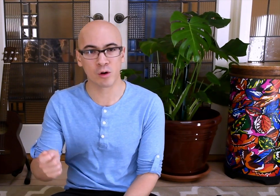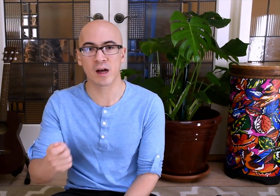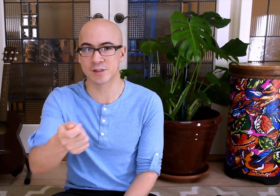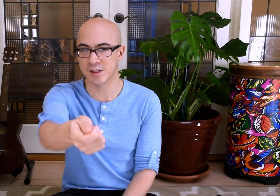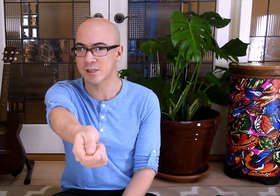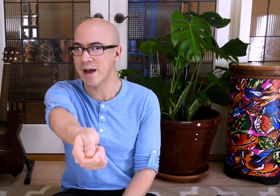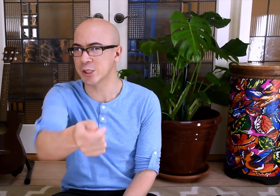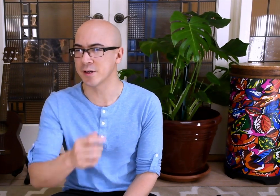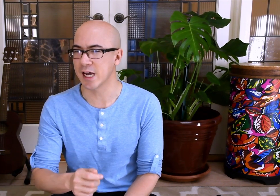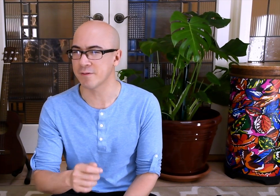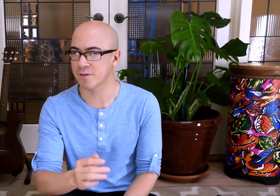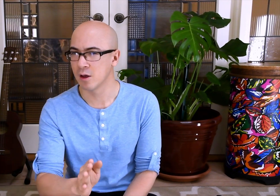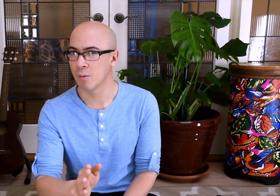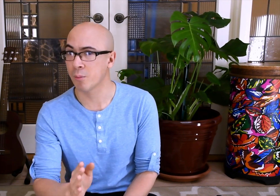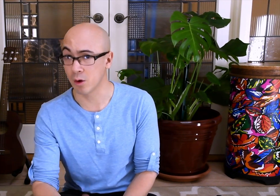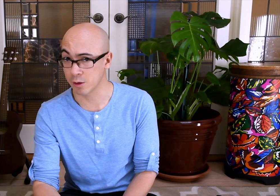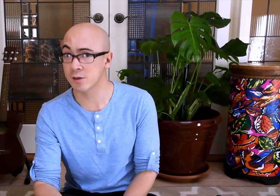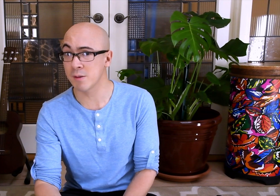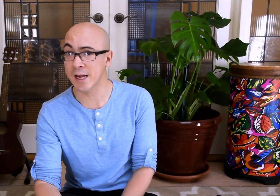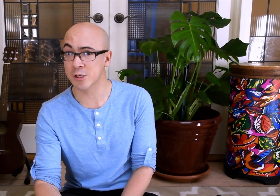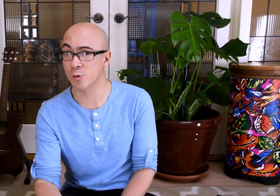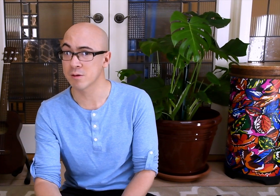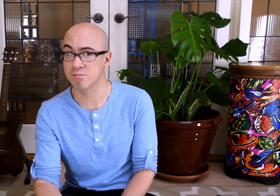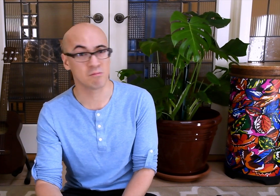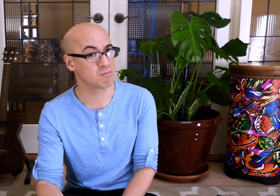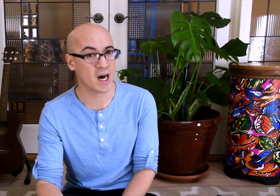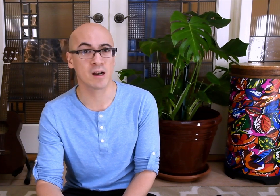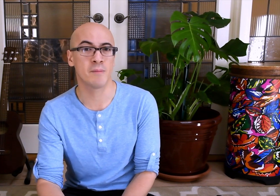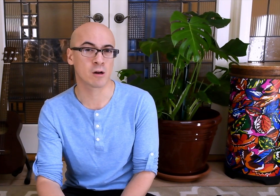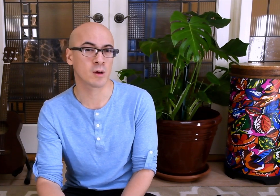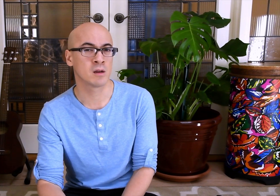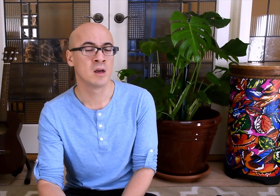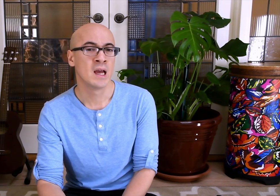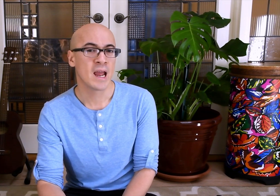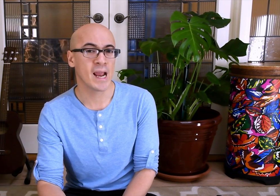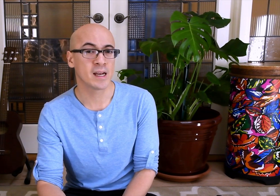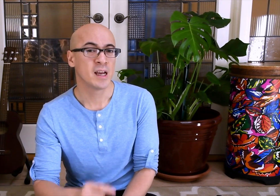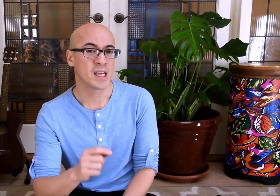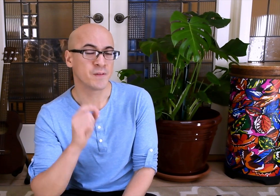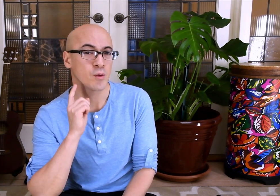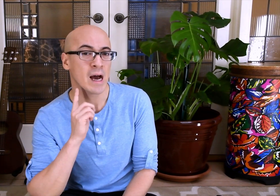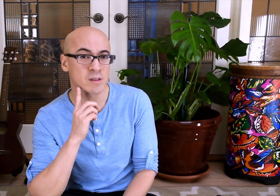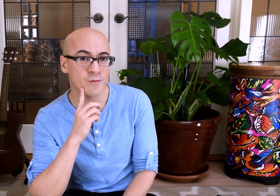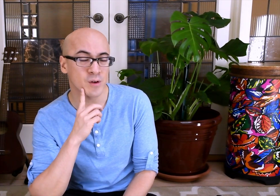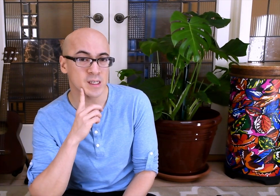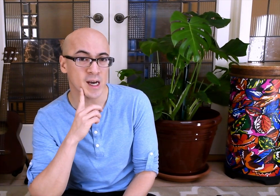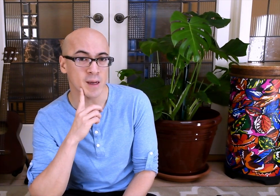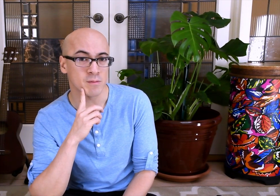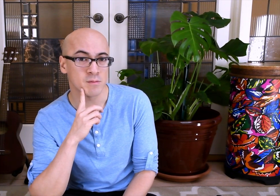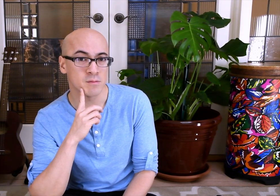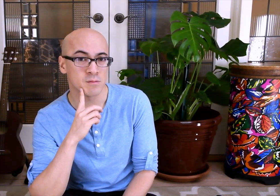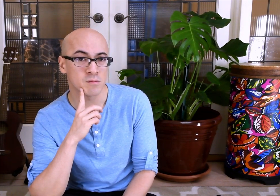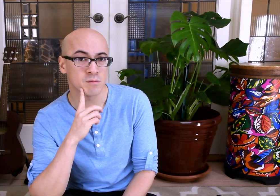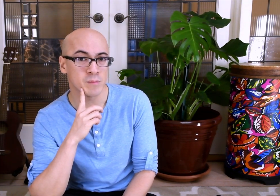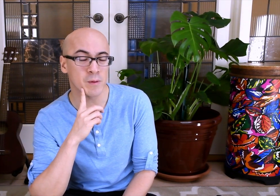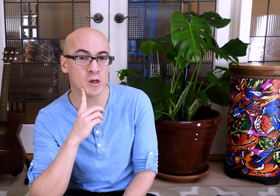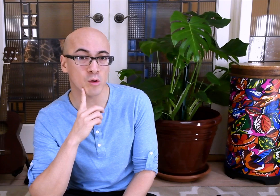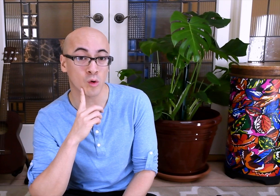on to this imaginary knife. But only use the imaginary one, not the metal one. And if you have some free time, maybe you can record